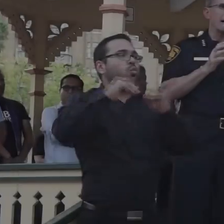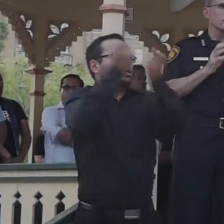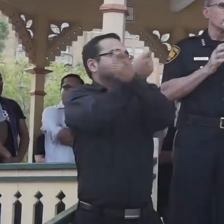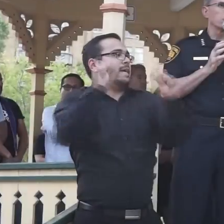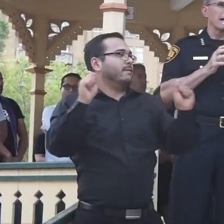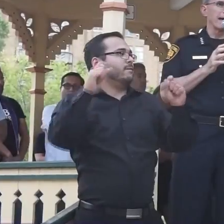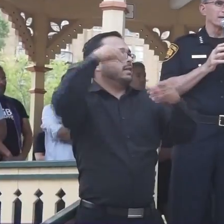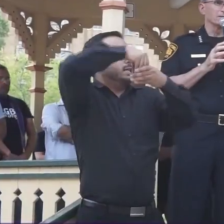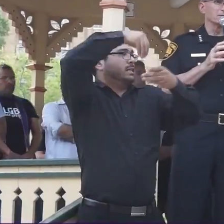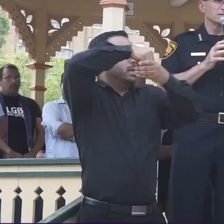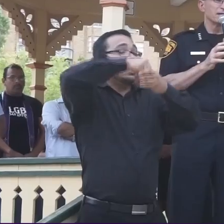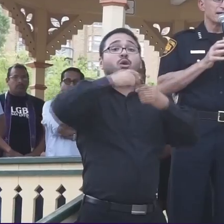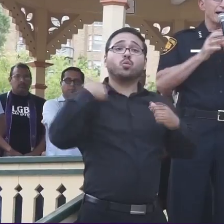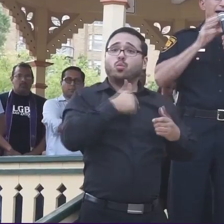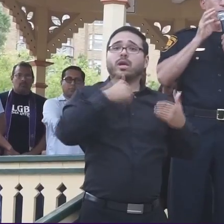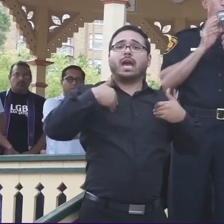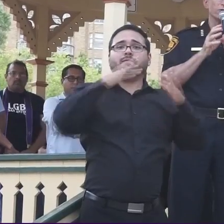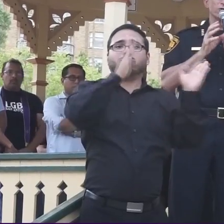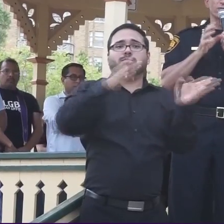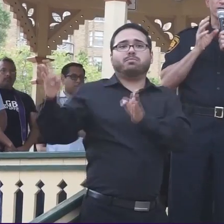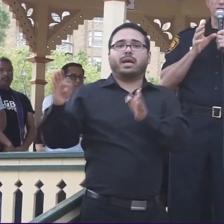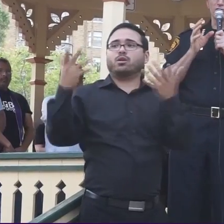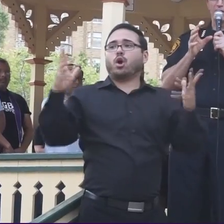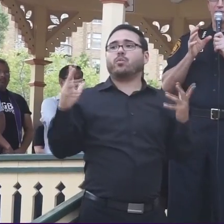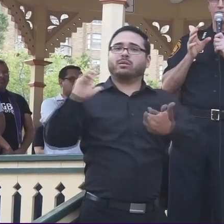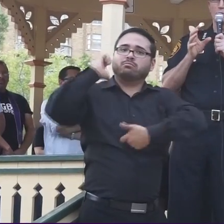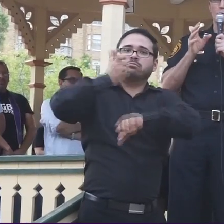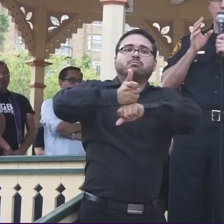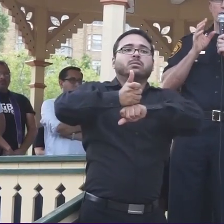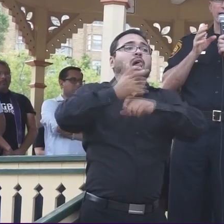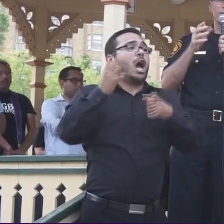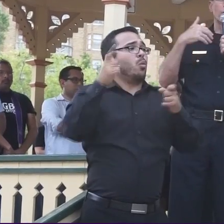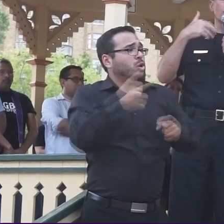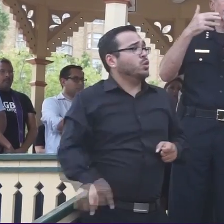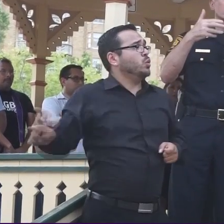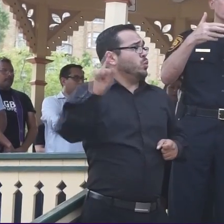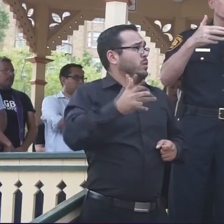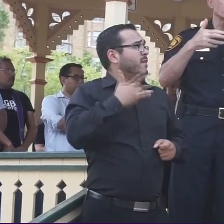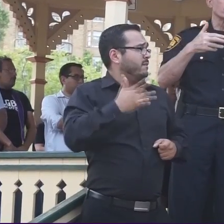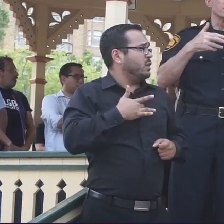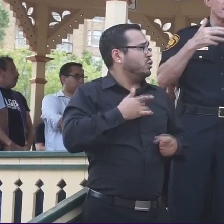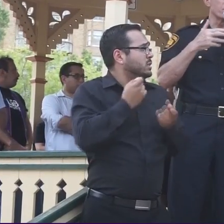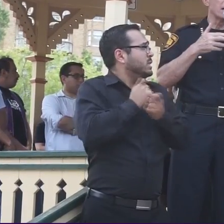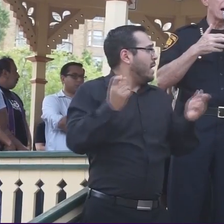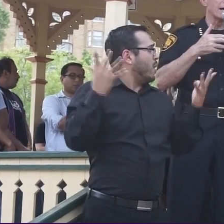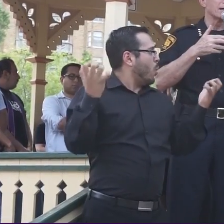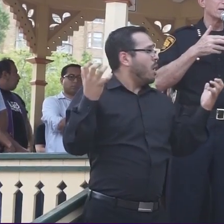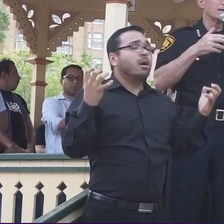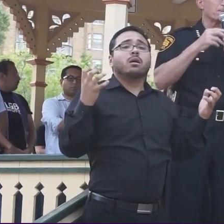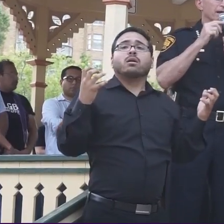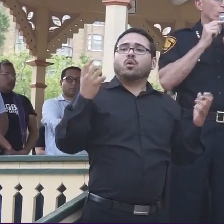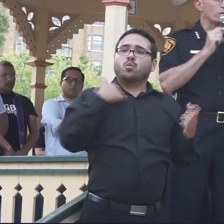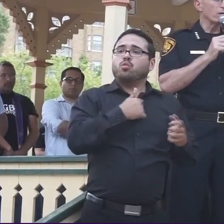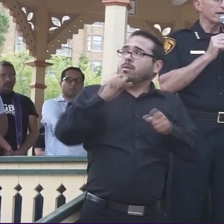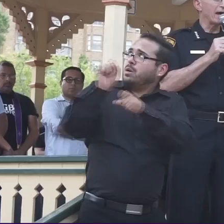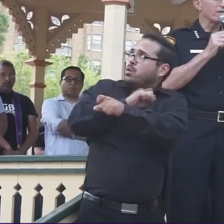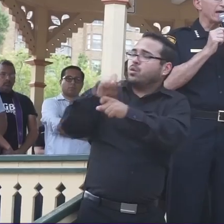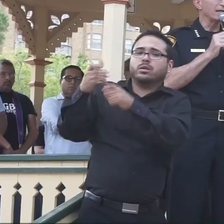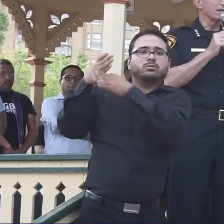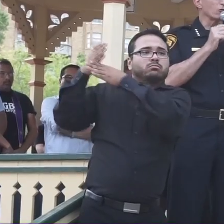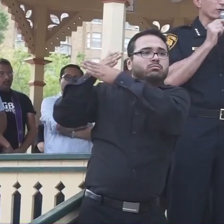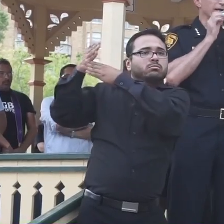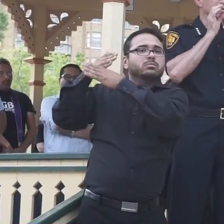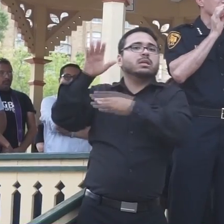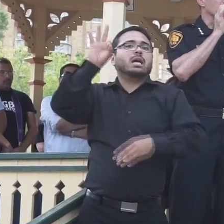So we've got a good plan. And I want you to feel safe. We don't have, we've been working closely with the FBI. And we don't